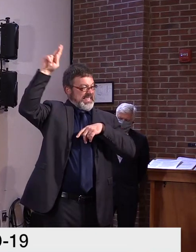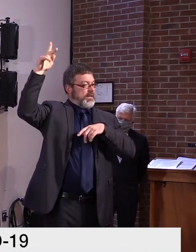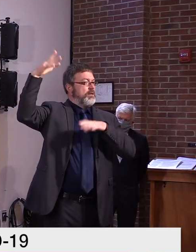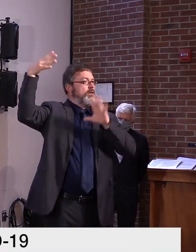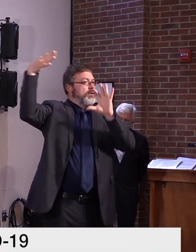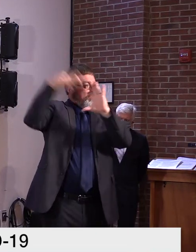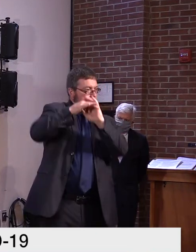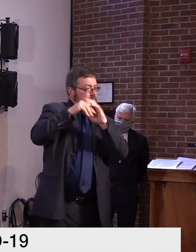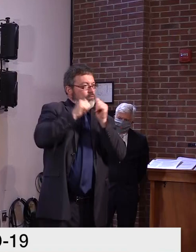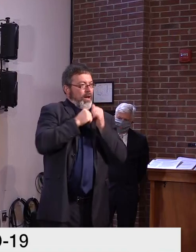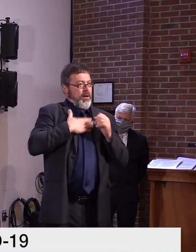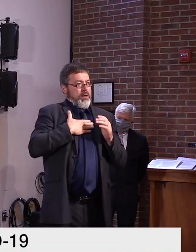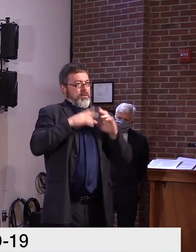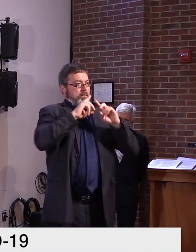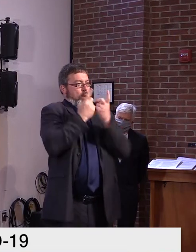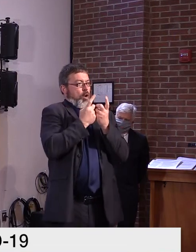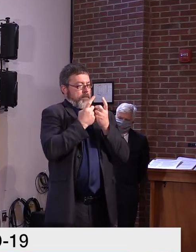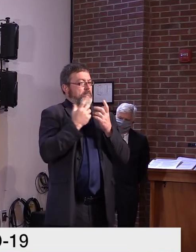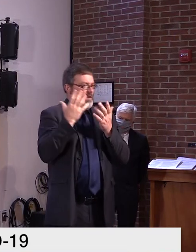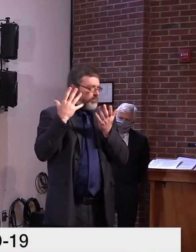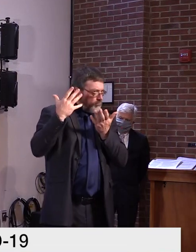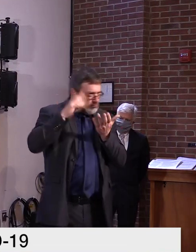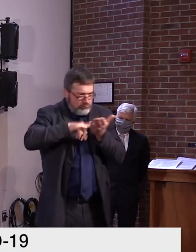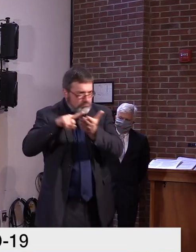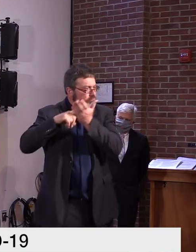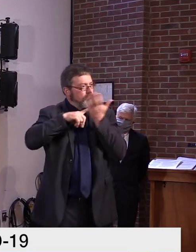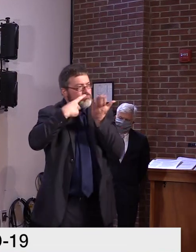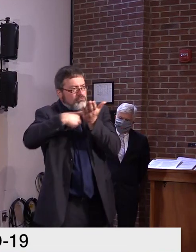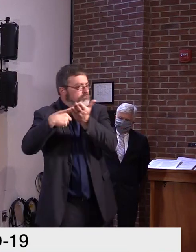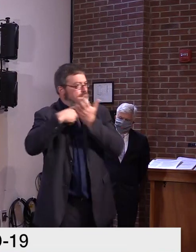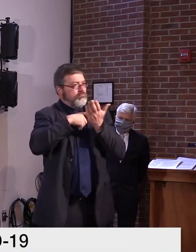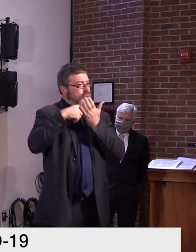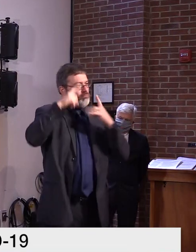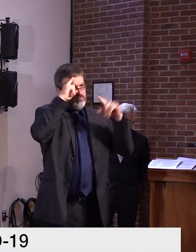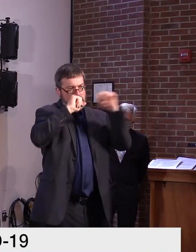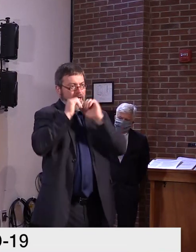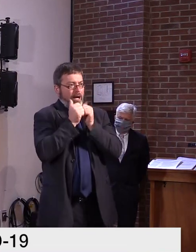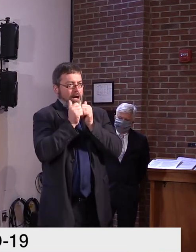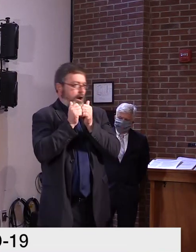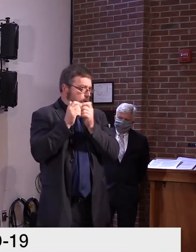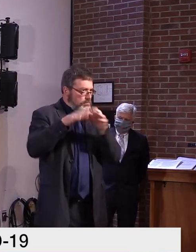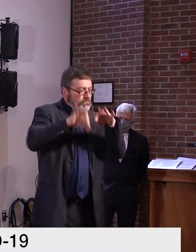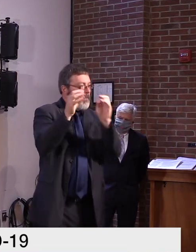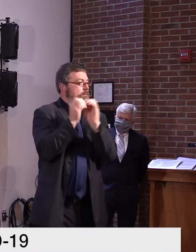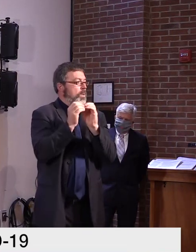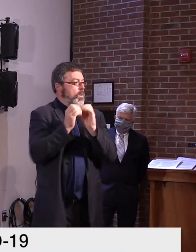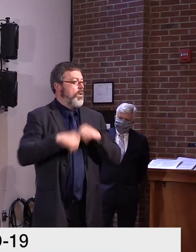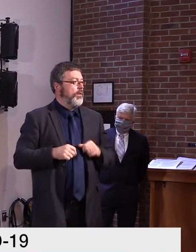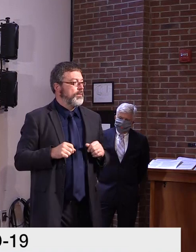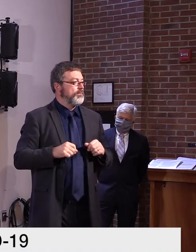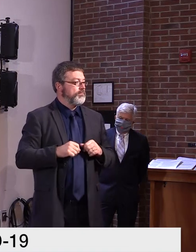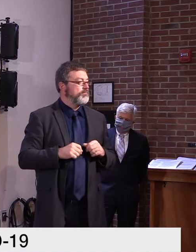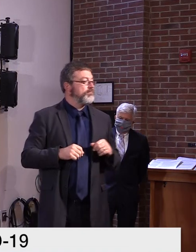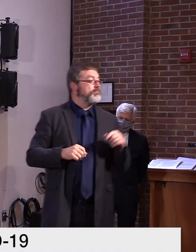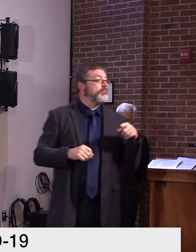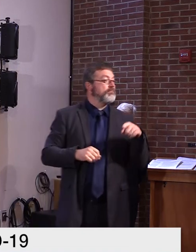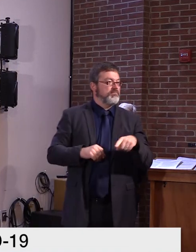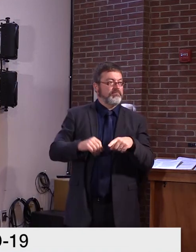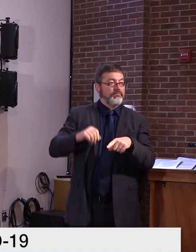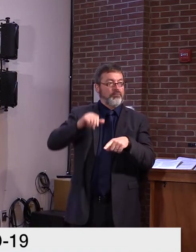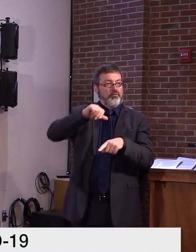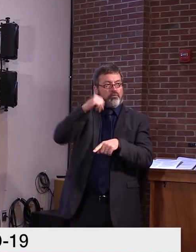Sir, at this point it doesn't appear to be a common theme and, um, given,